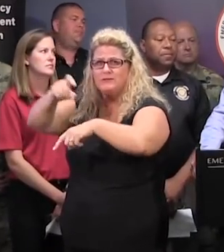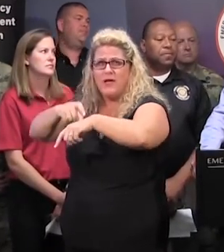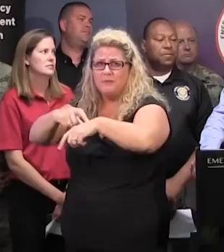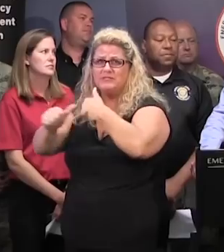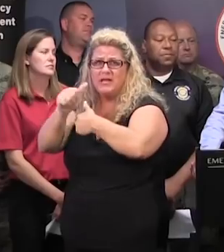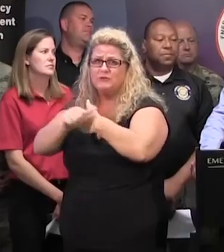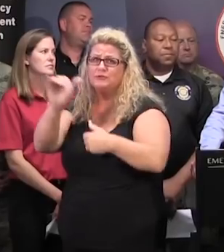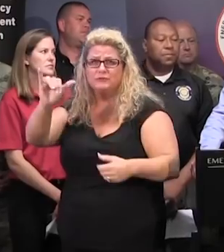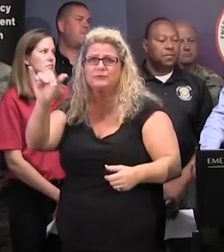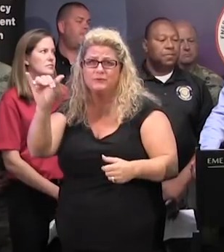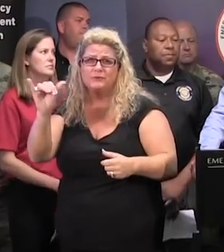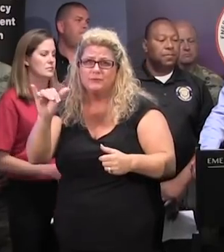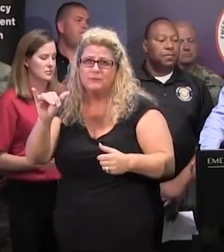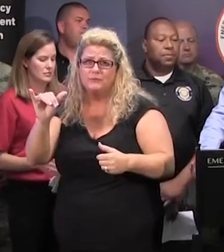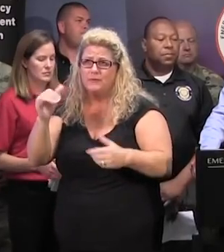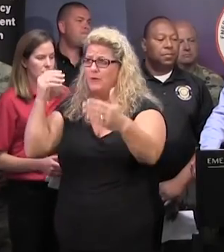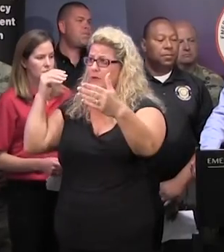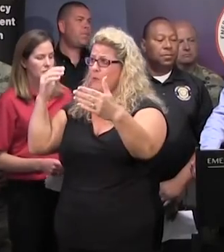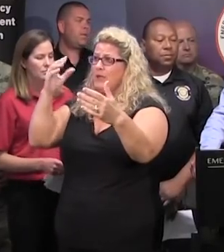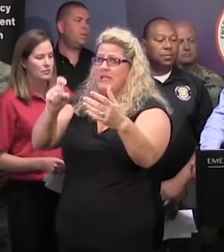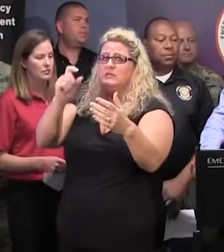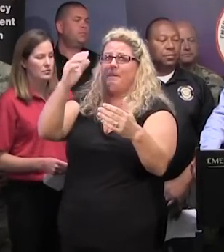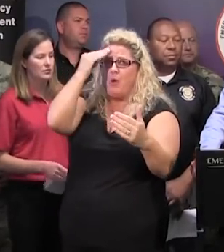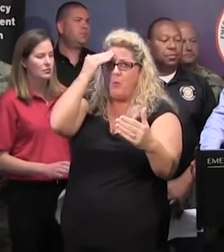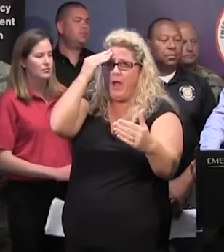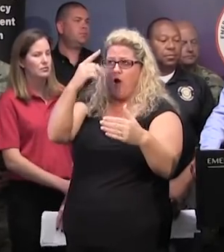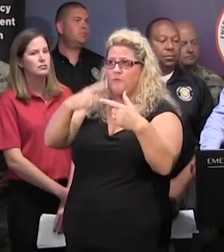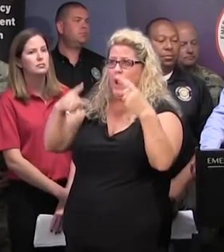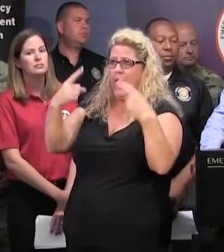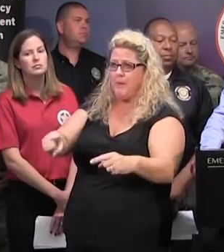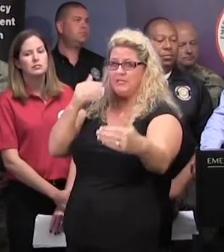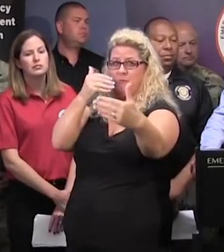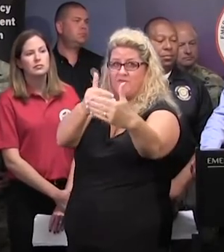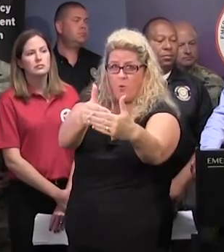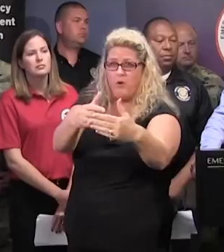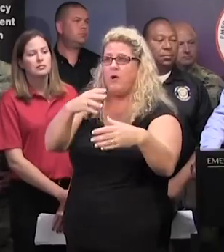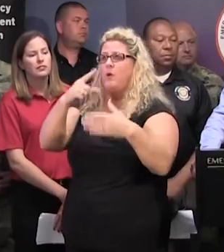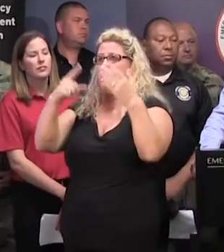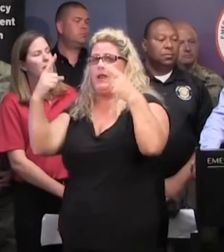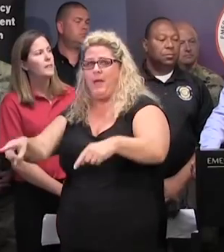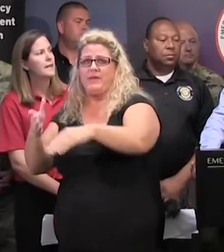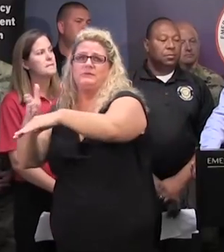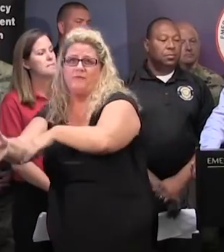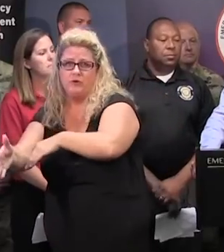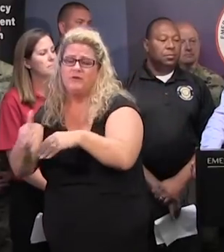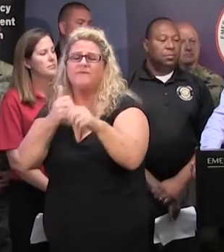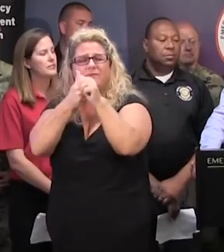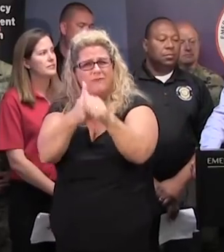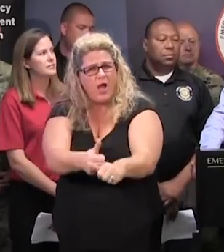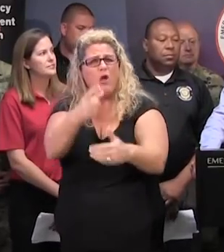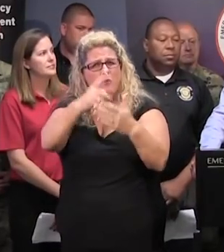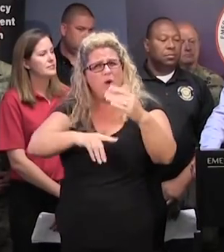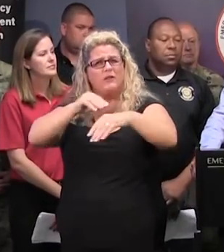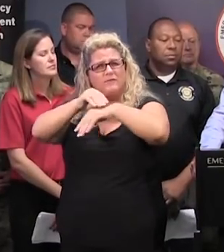and the hurricane are approaching. So we need to be very careful and be patient and follow the directions and advice